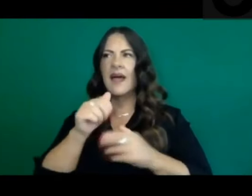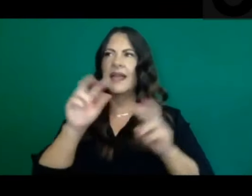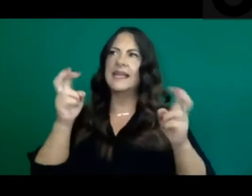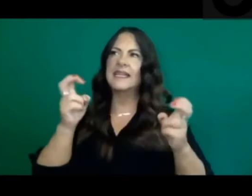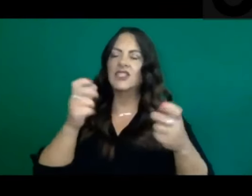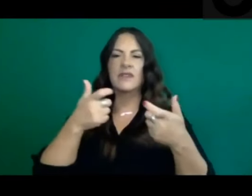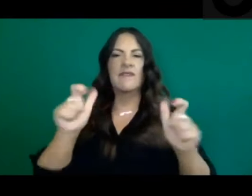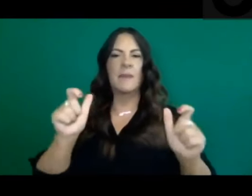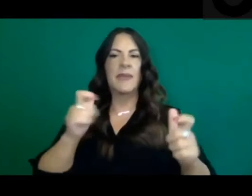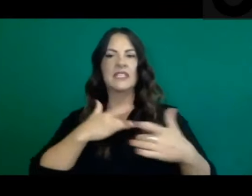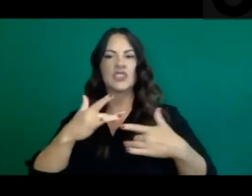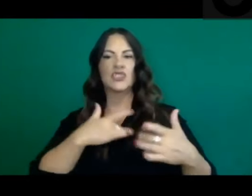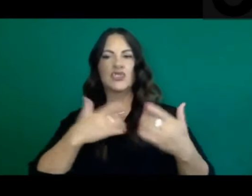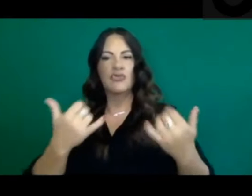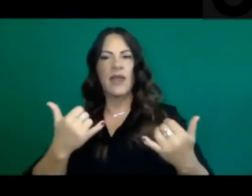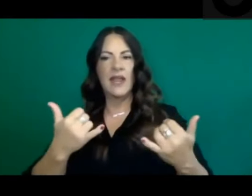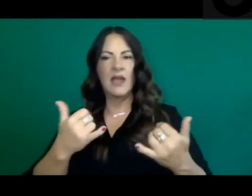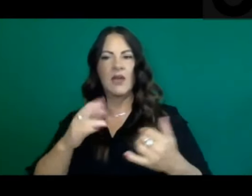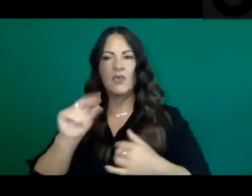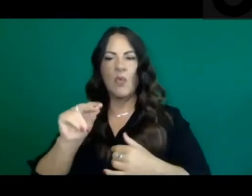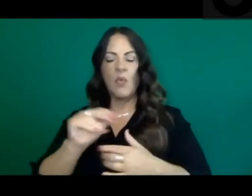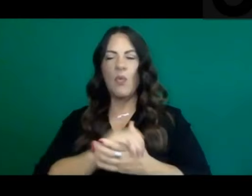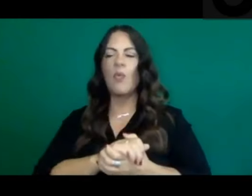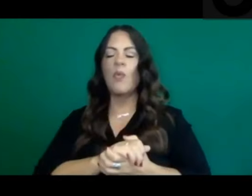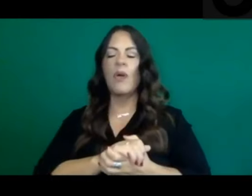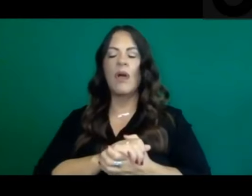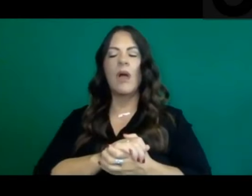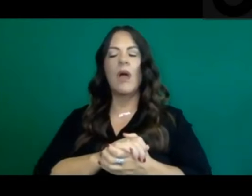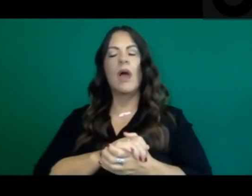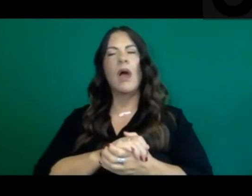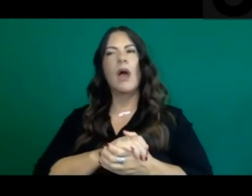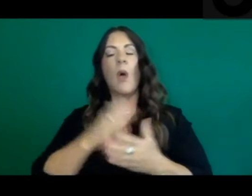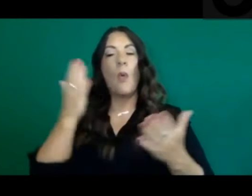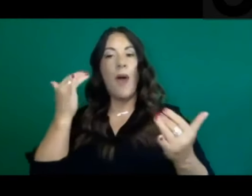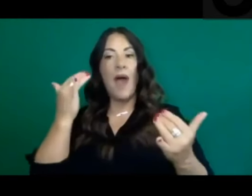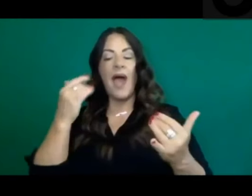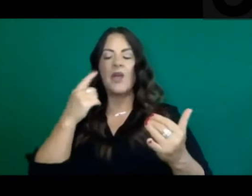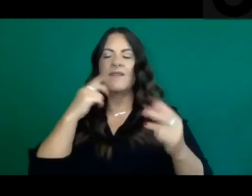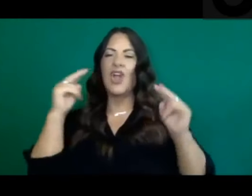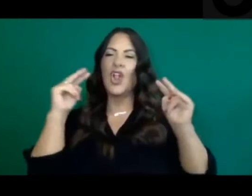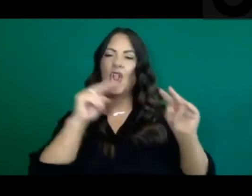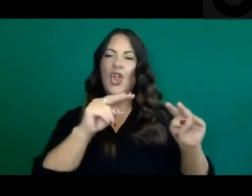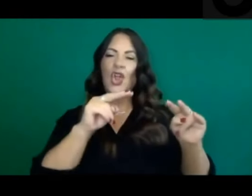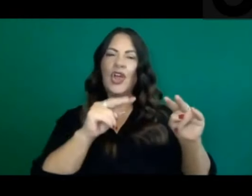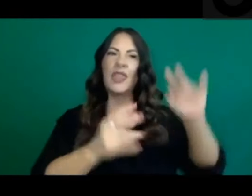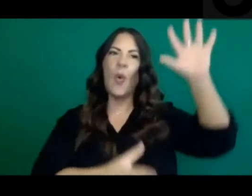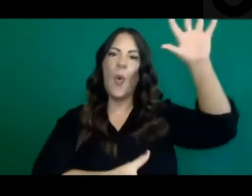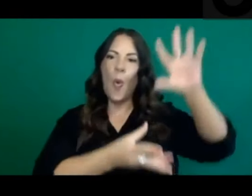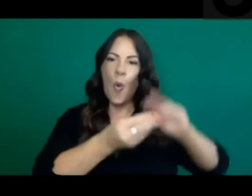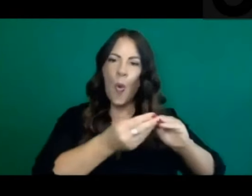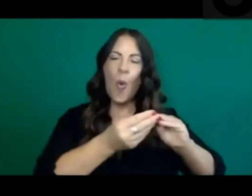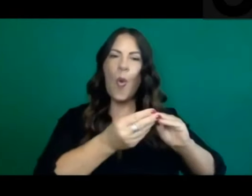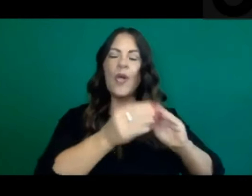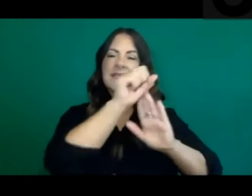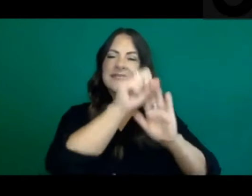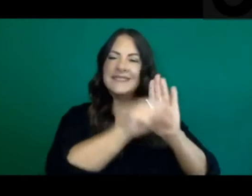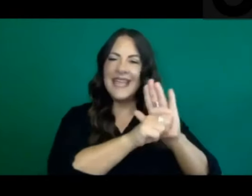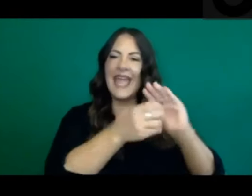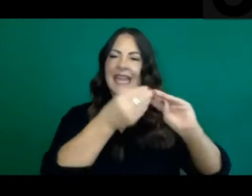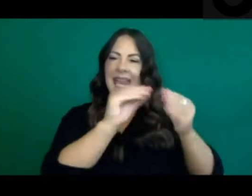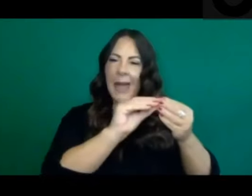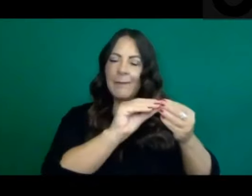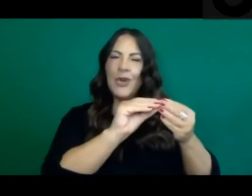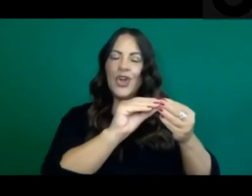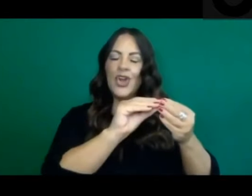concern. When you look at the overall statewide trends, the we do see coming